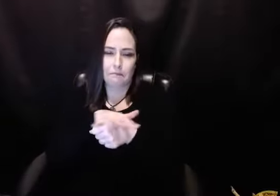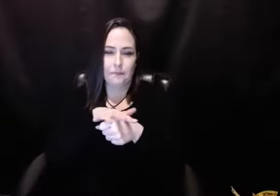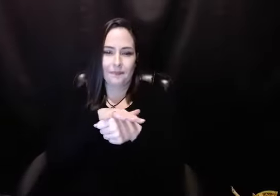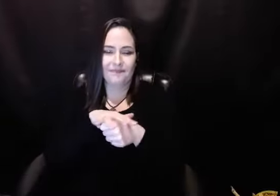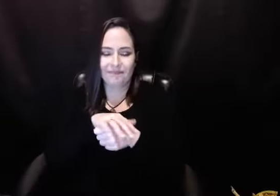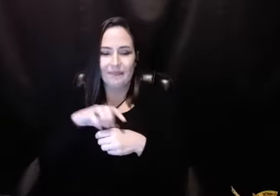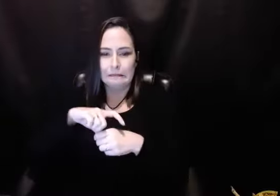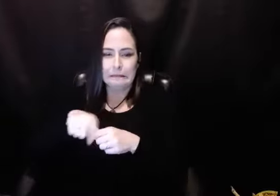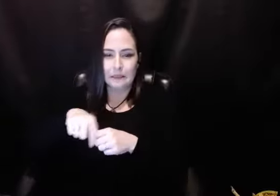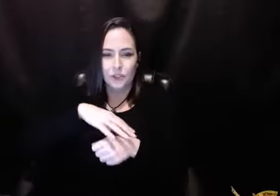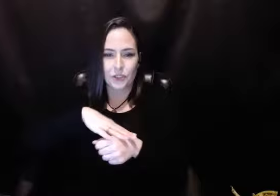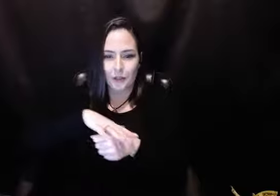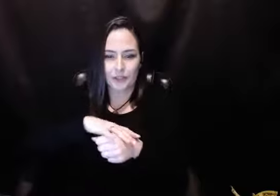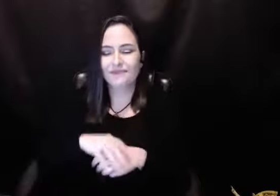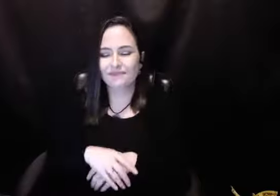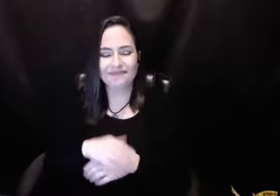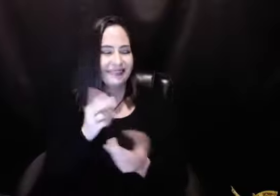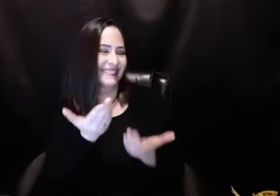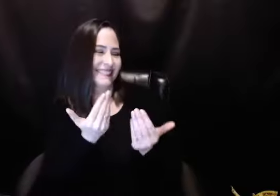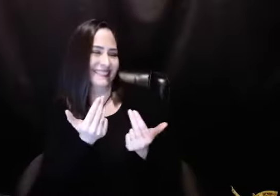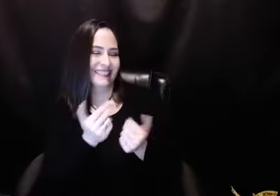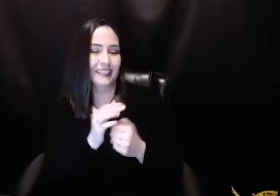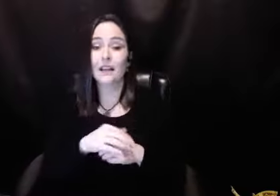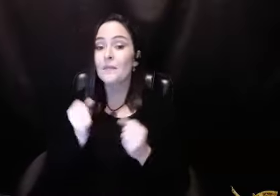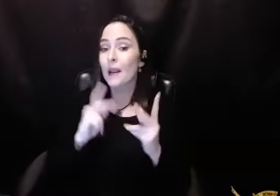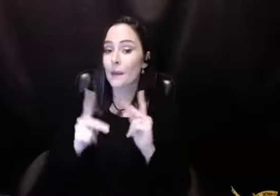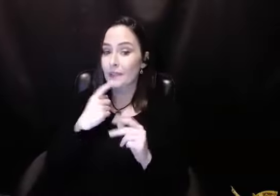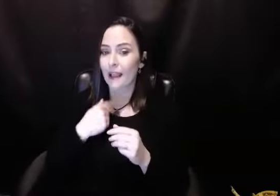When I met Mary Pearl, I was involved in service, area service. I'm quite active.